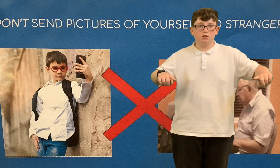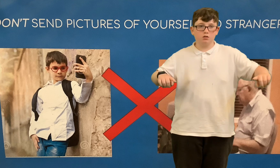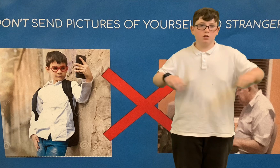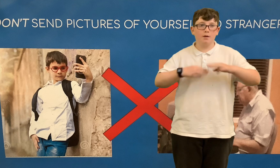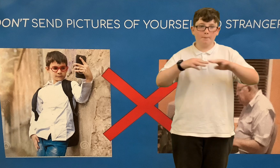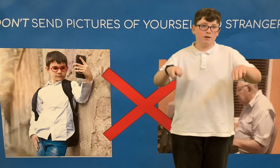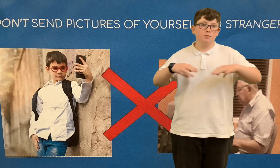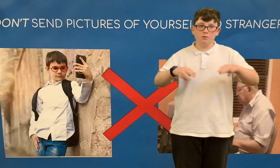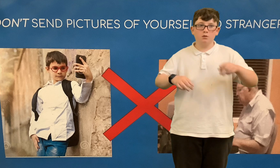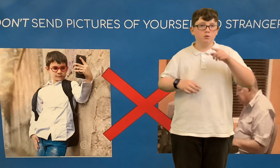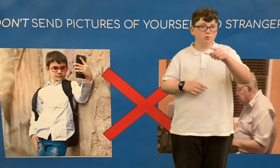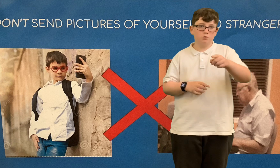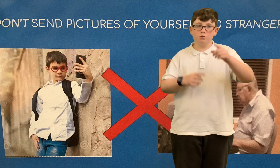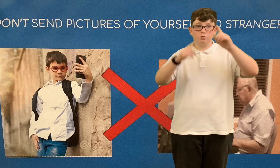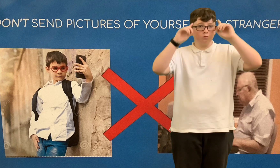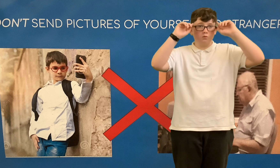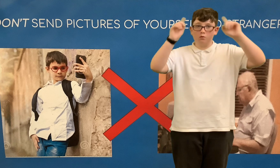someone you don't know.